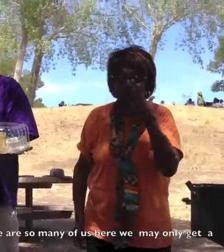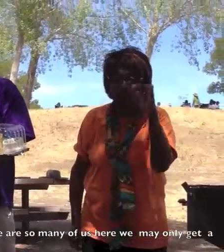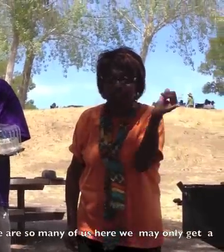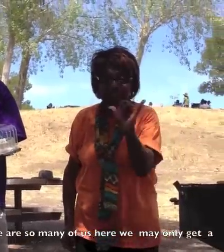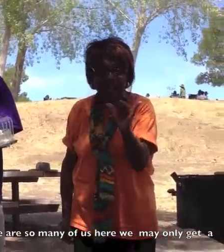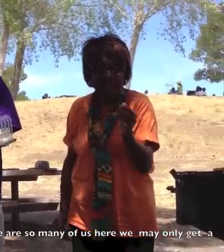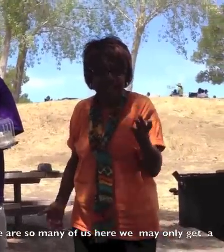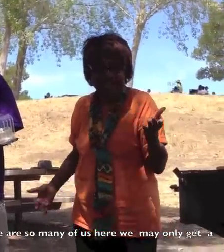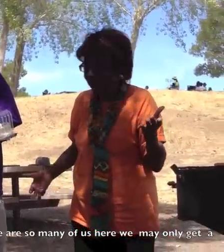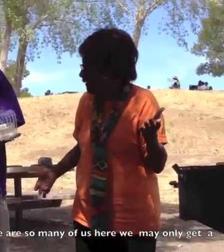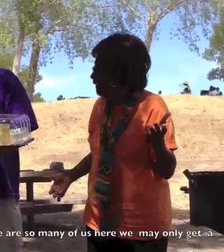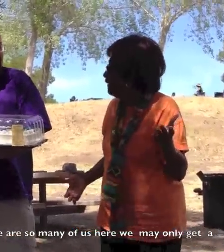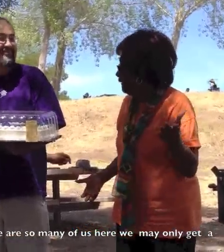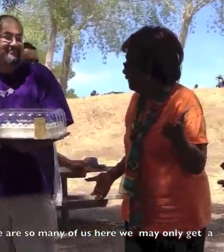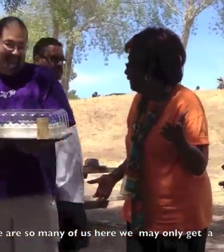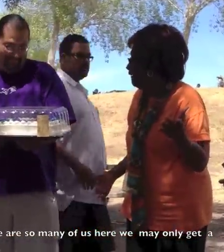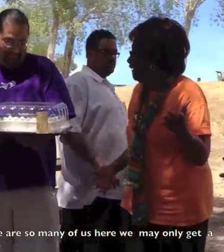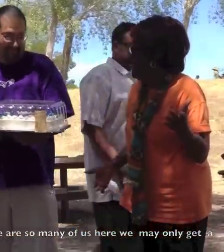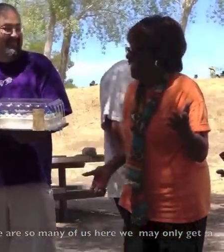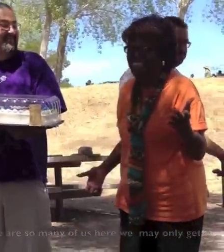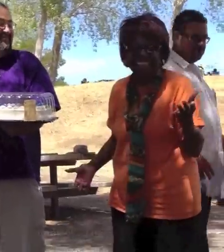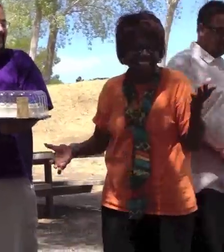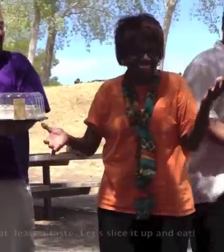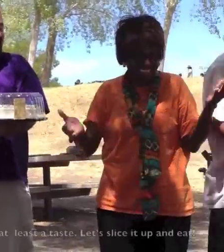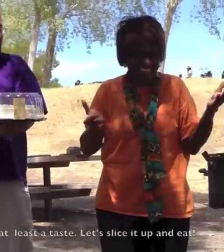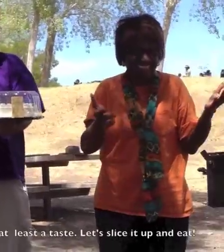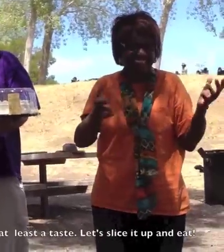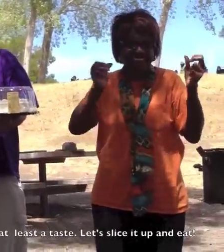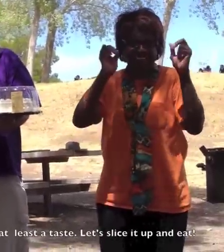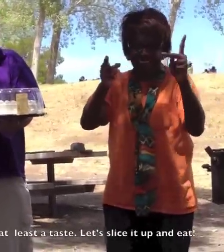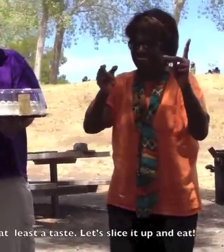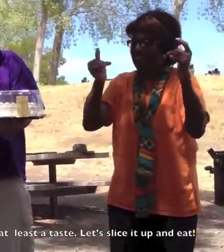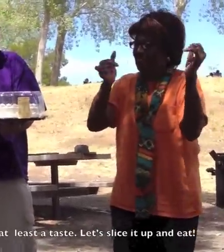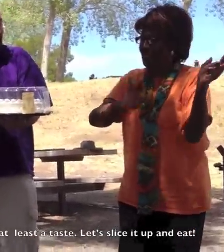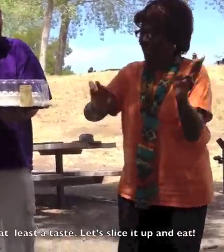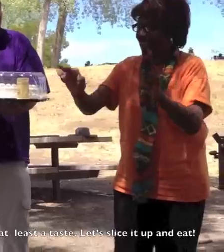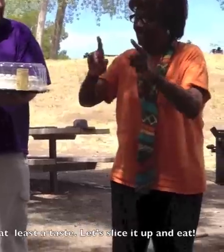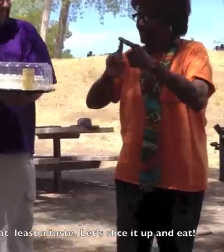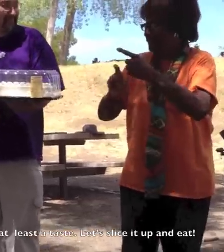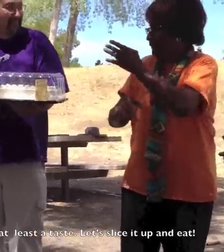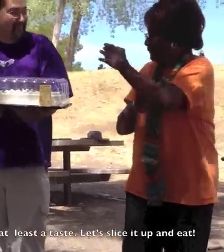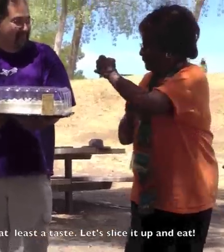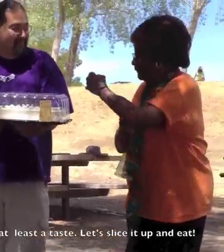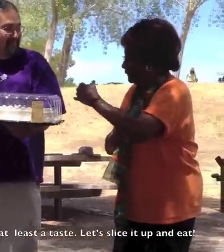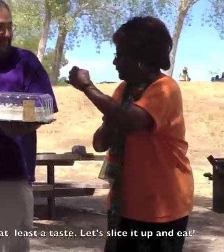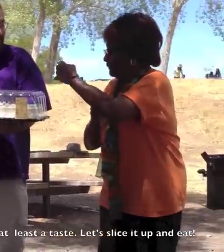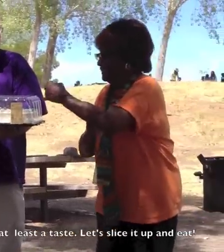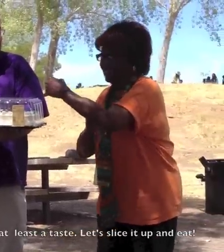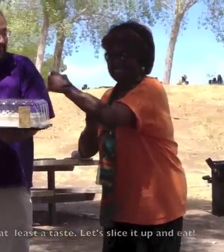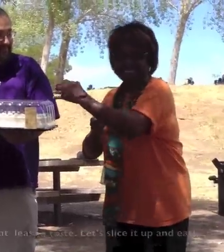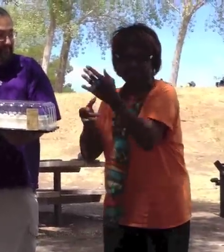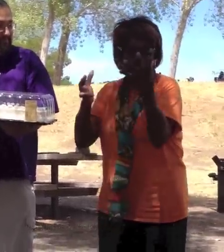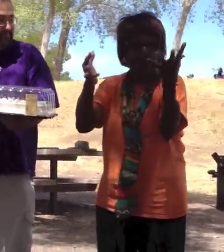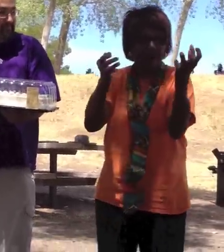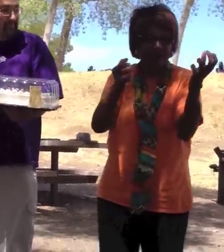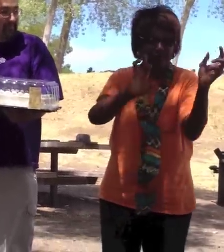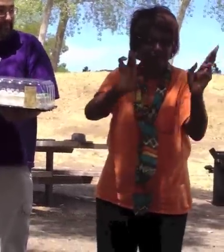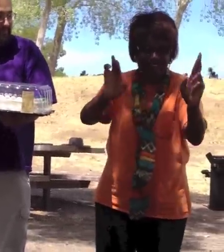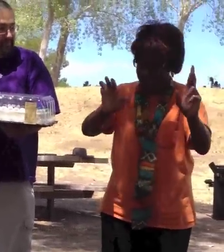'clock rolls around. You just finished wiping your car down. It's time to cruise, so you go to the summertime. Hang out, it looks